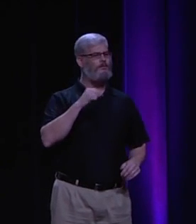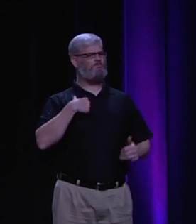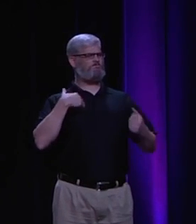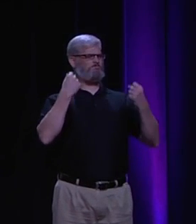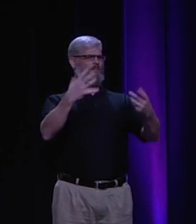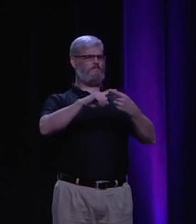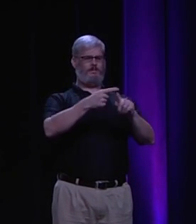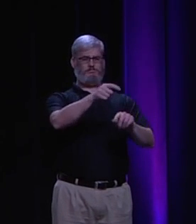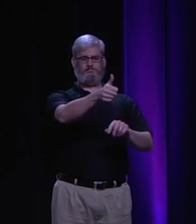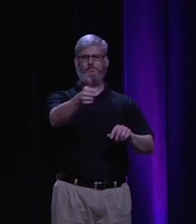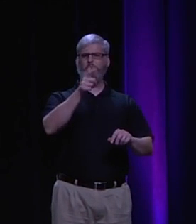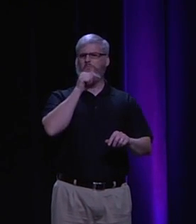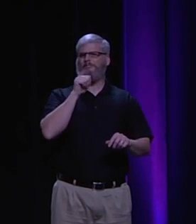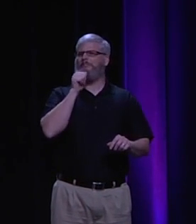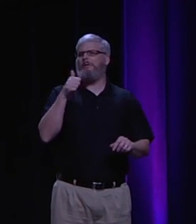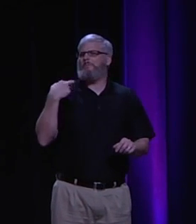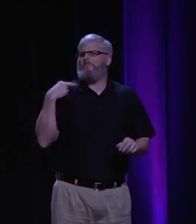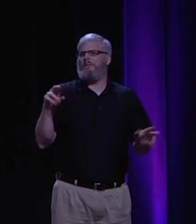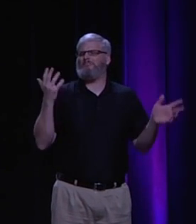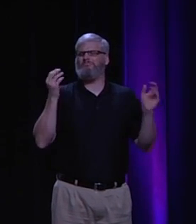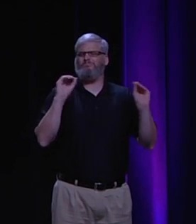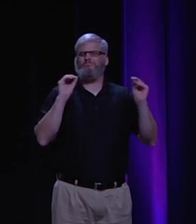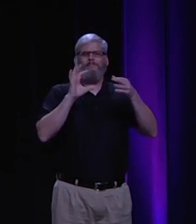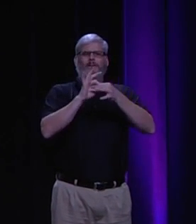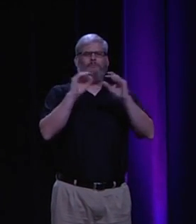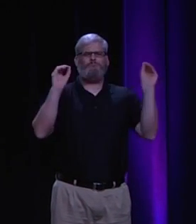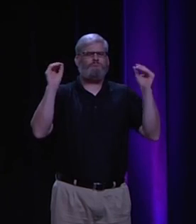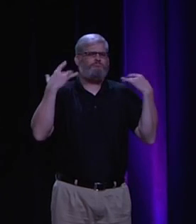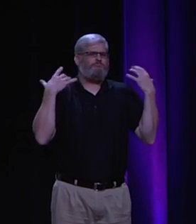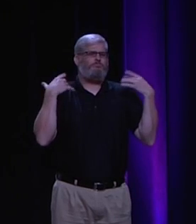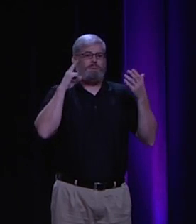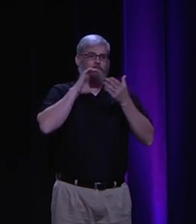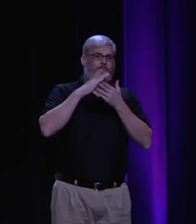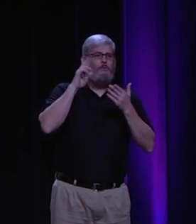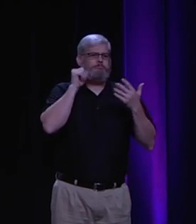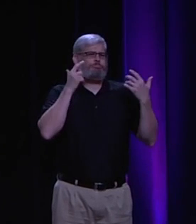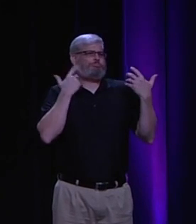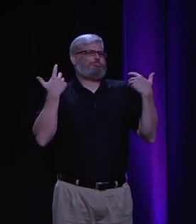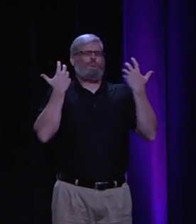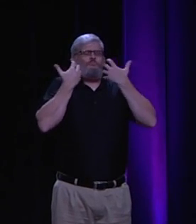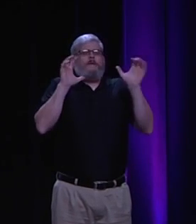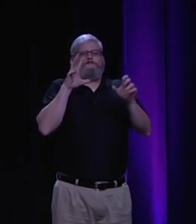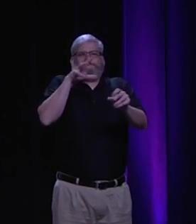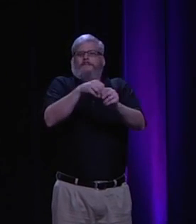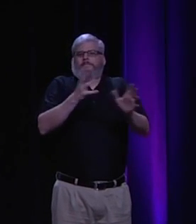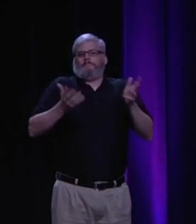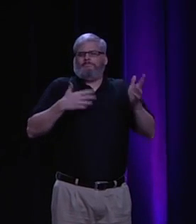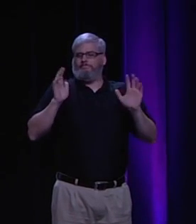when I came out as an atheist, I had a lot of friends without any religious affiliation. They didn't really